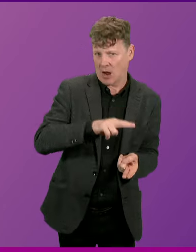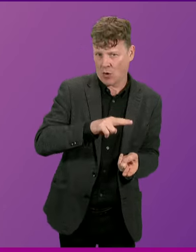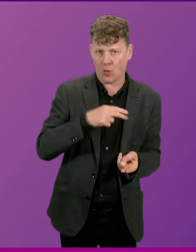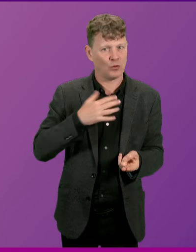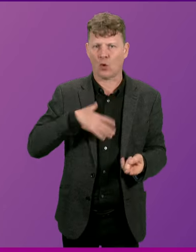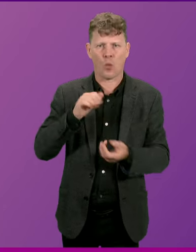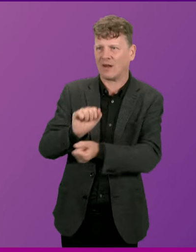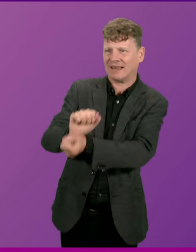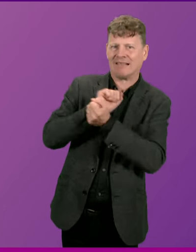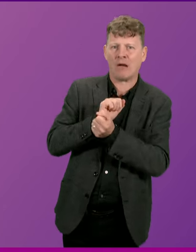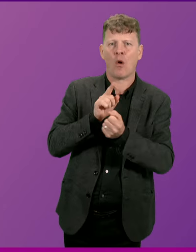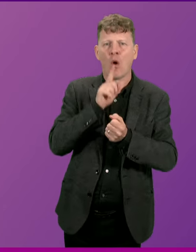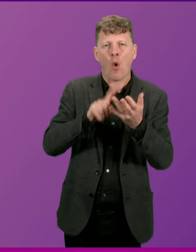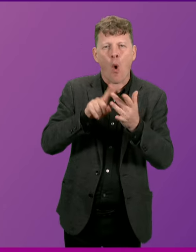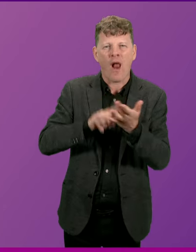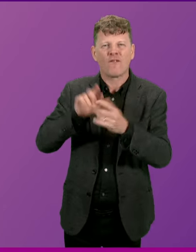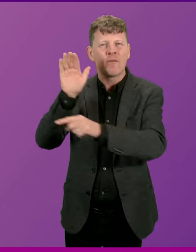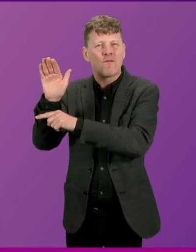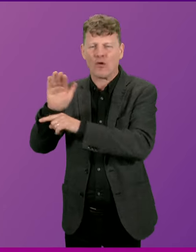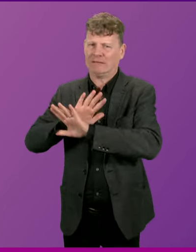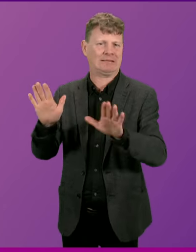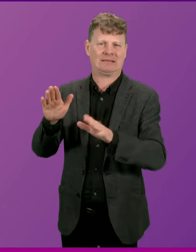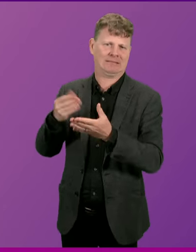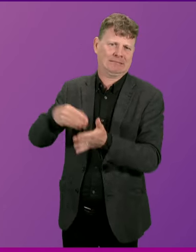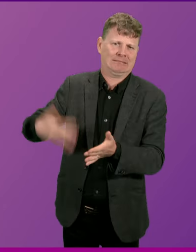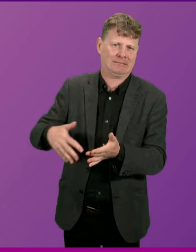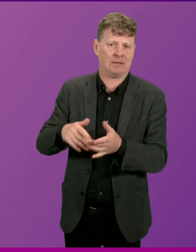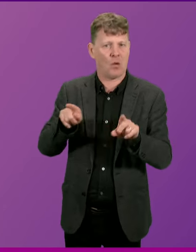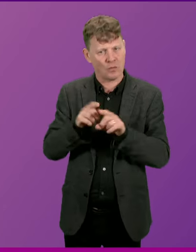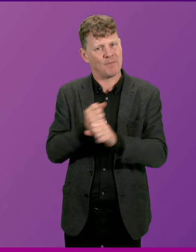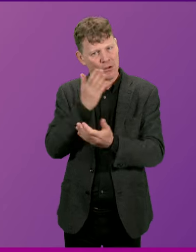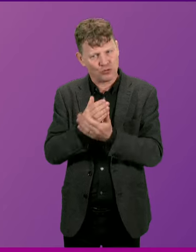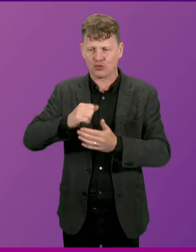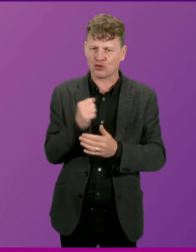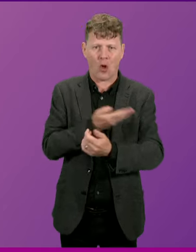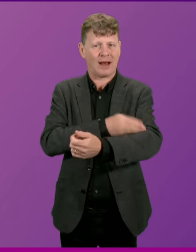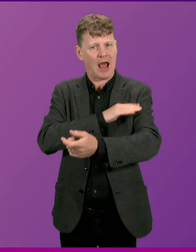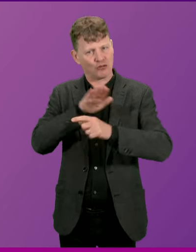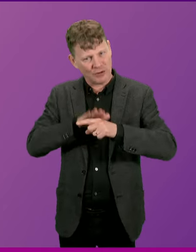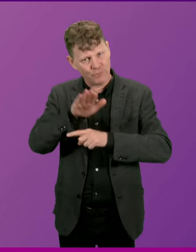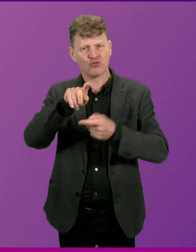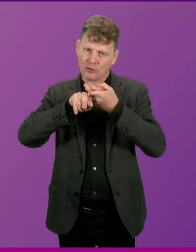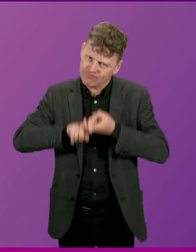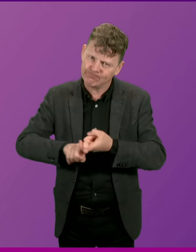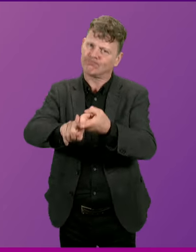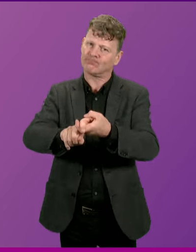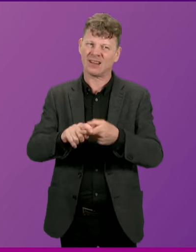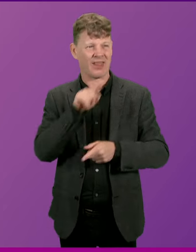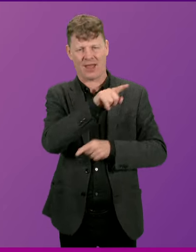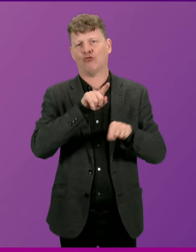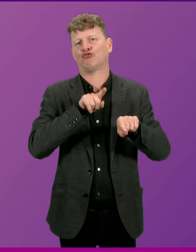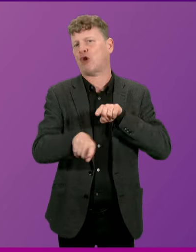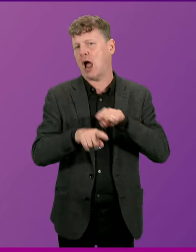from foreign countries, and they will secure Scotland's energy future. Now, they're trying to pretend otherwise, presiding officer,